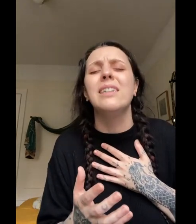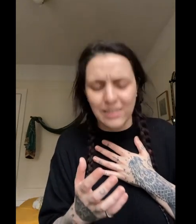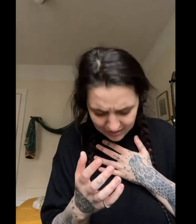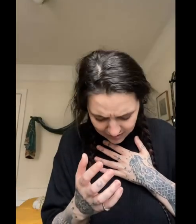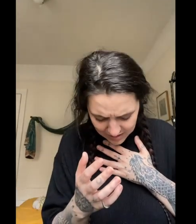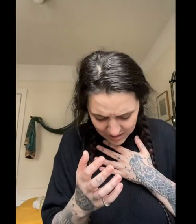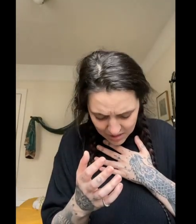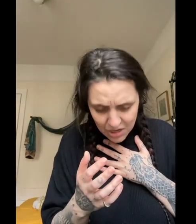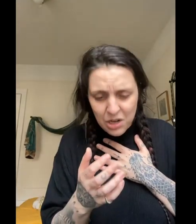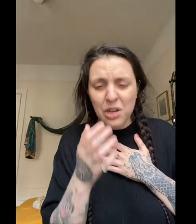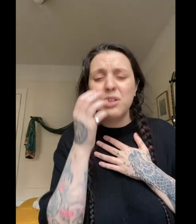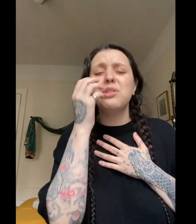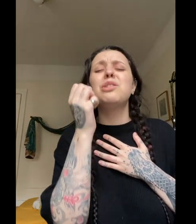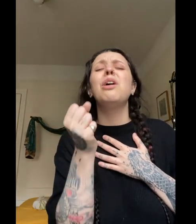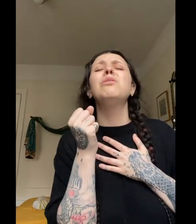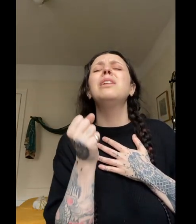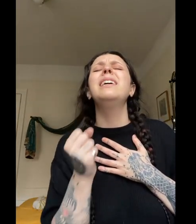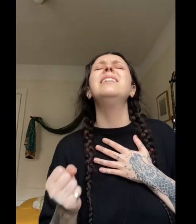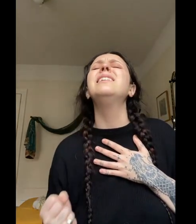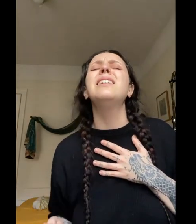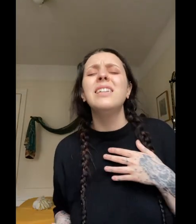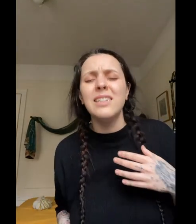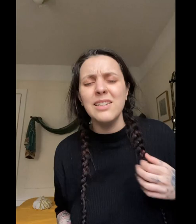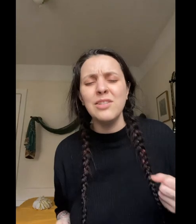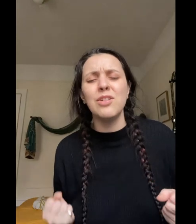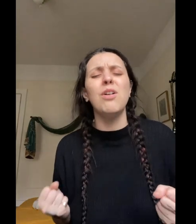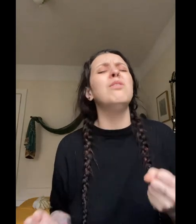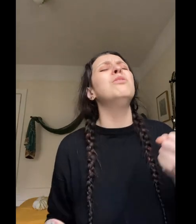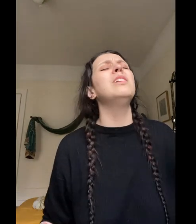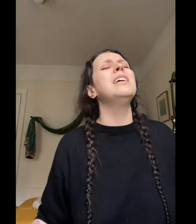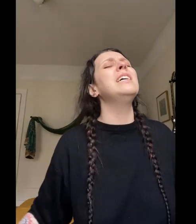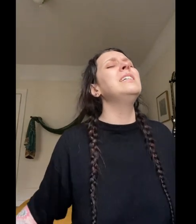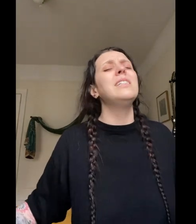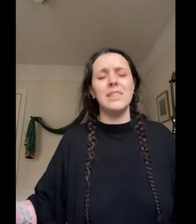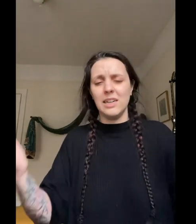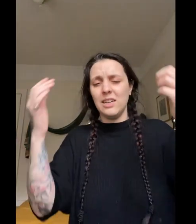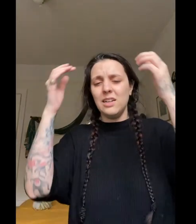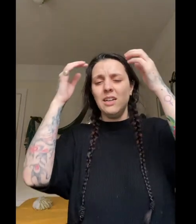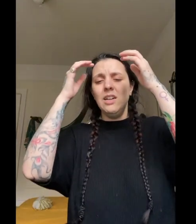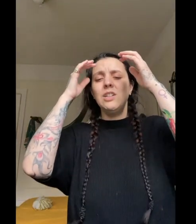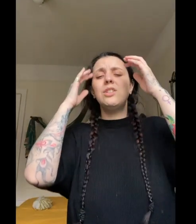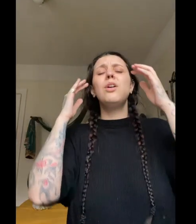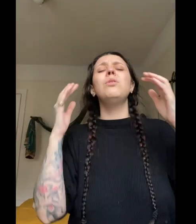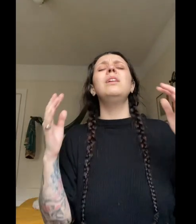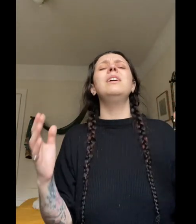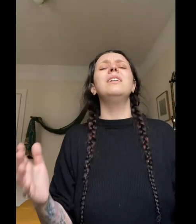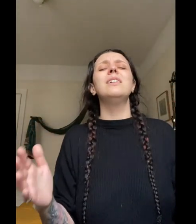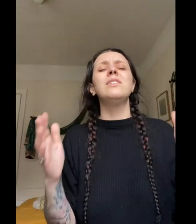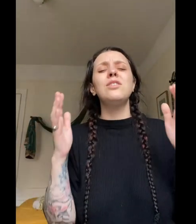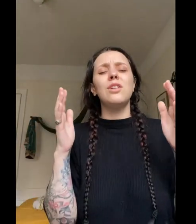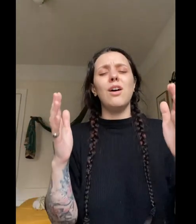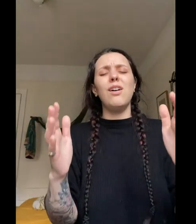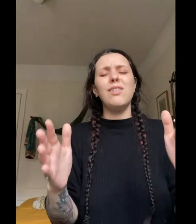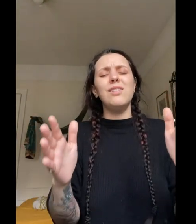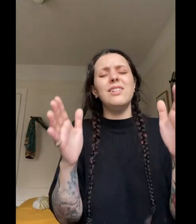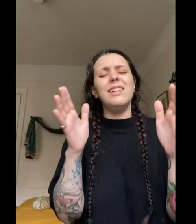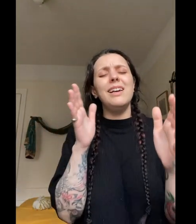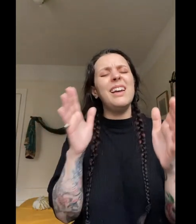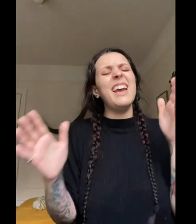Jolene, Jolene, Jolene, Jolene